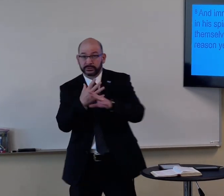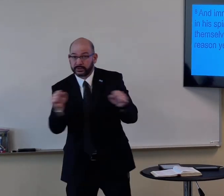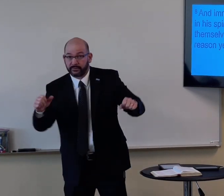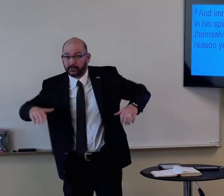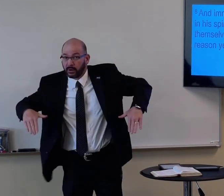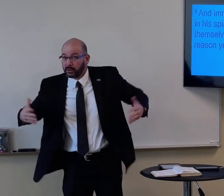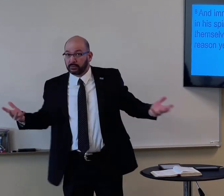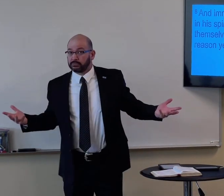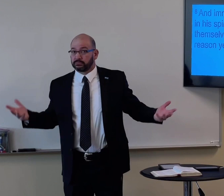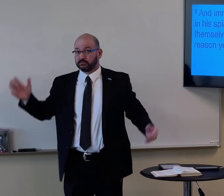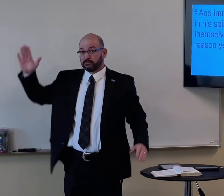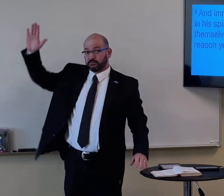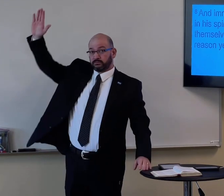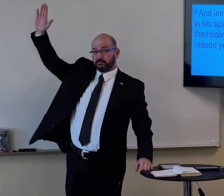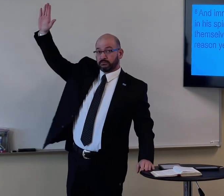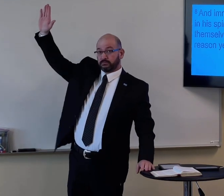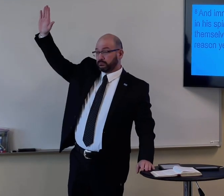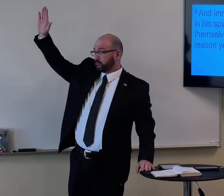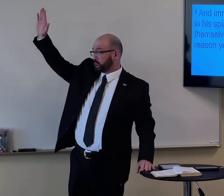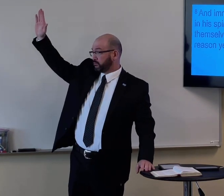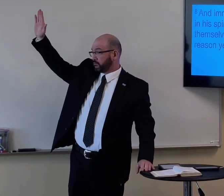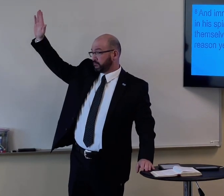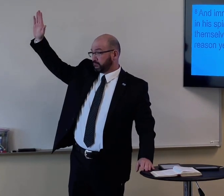Are there those of you who are not yet saved?